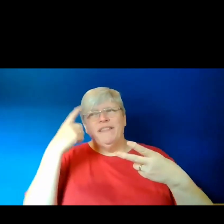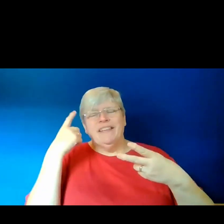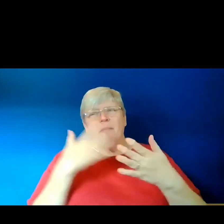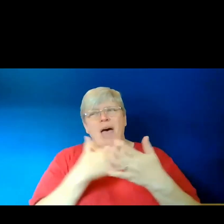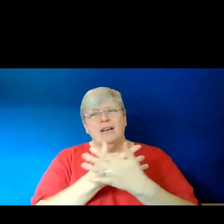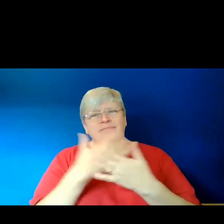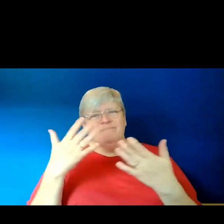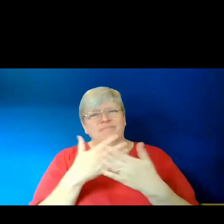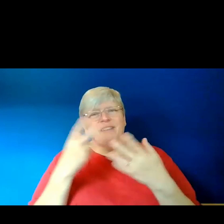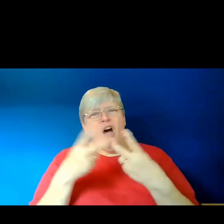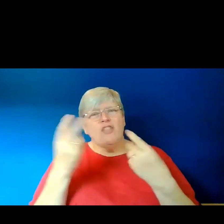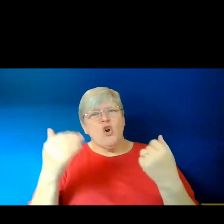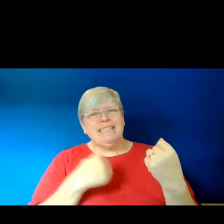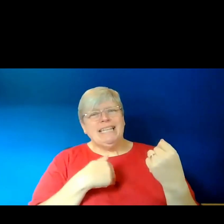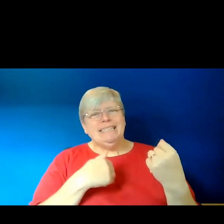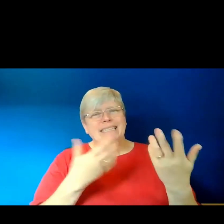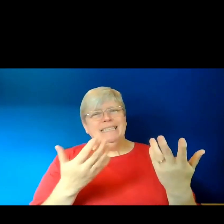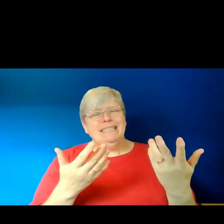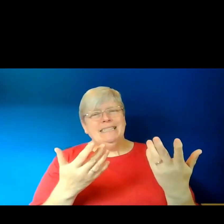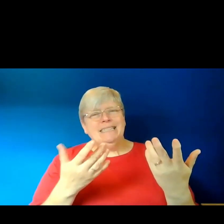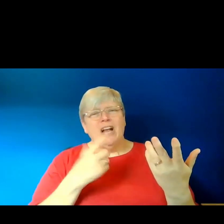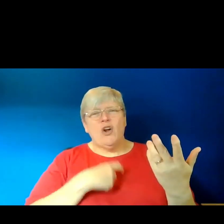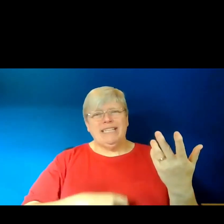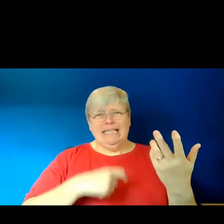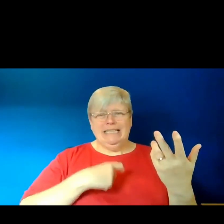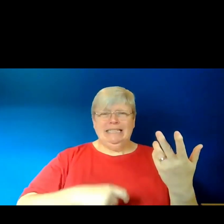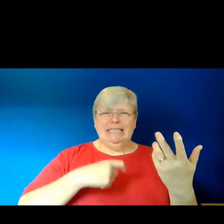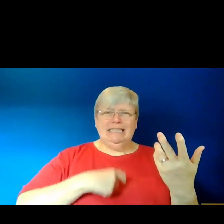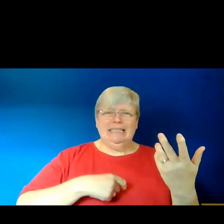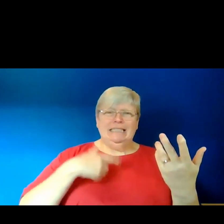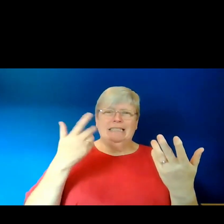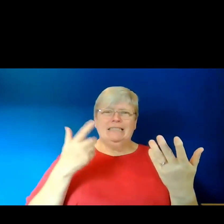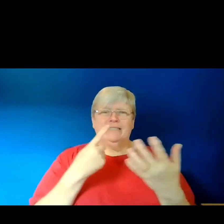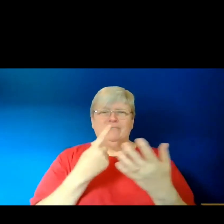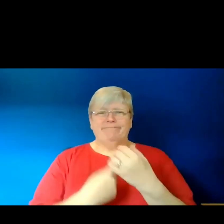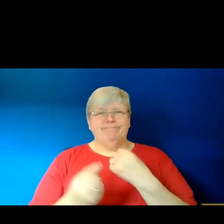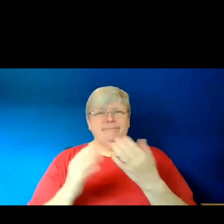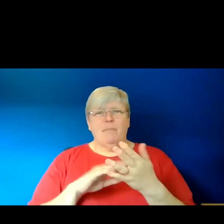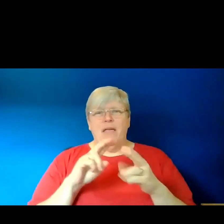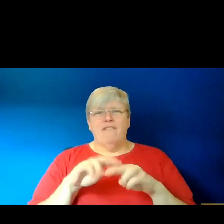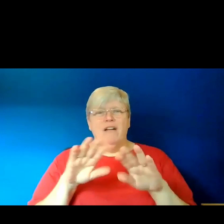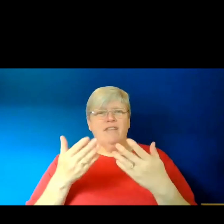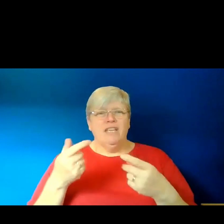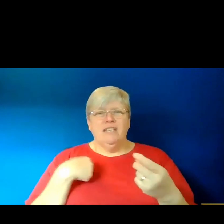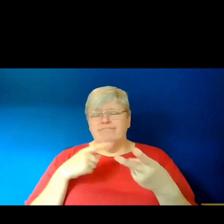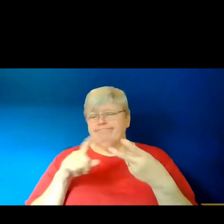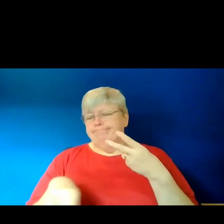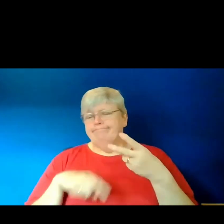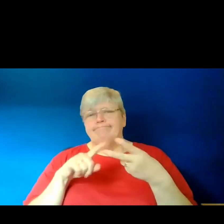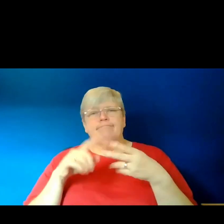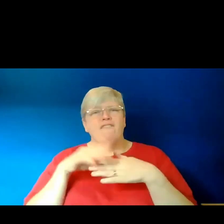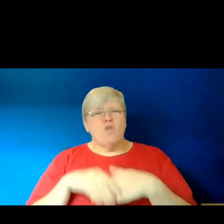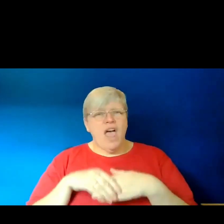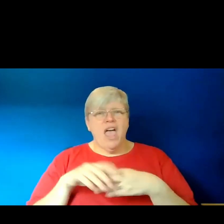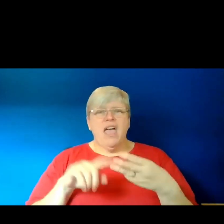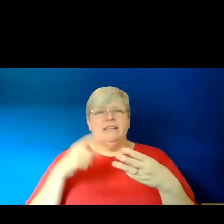of her other identities. So that's her identity as an orphan and as a friend and a young girl